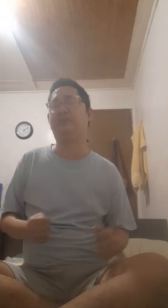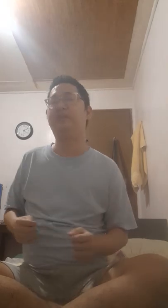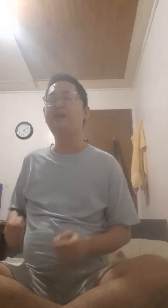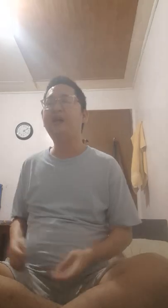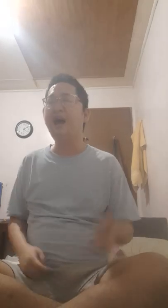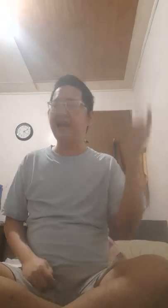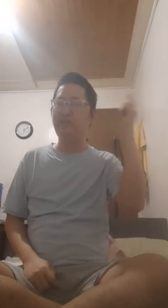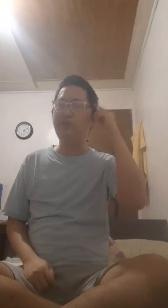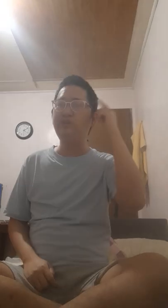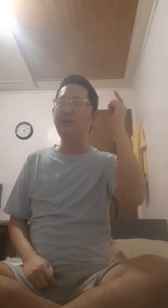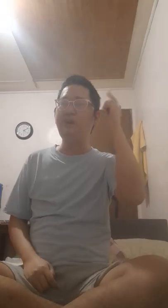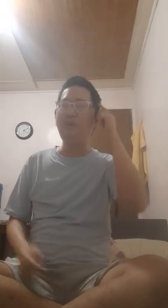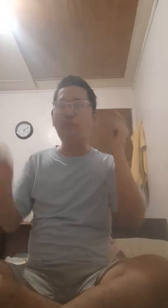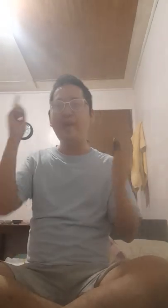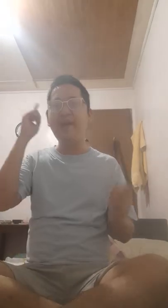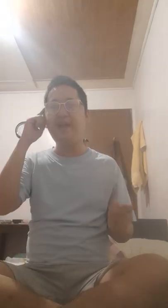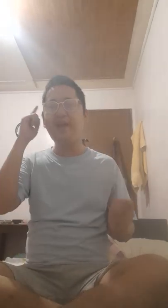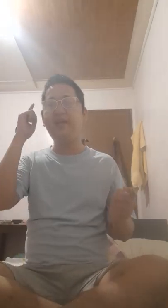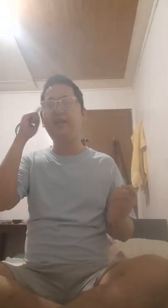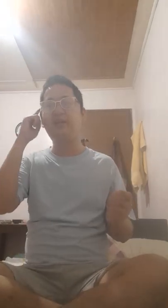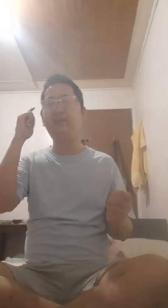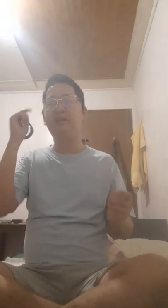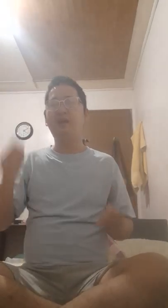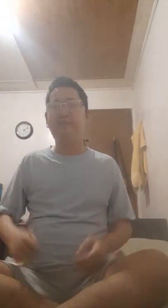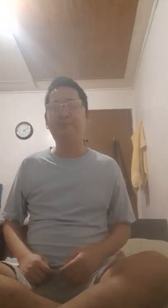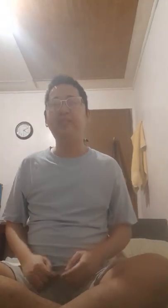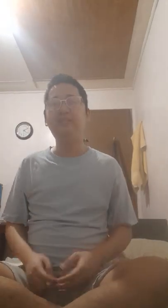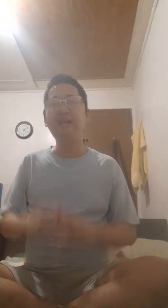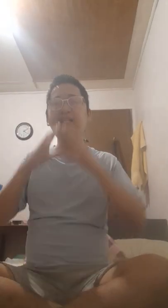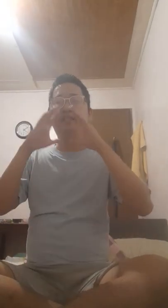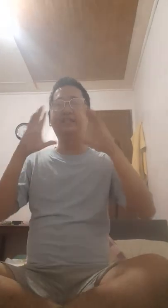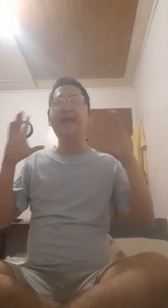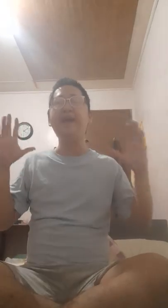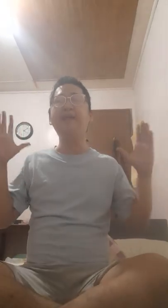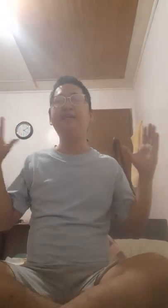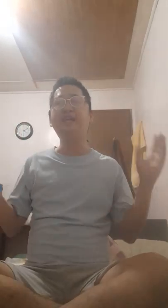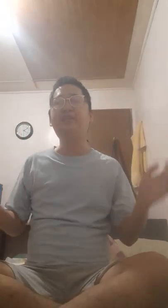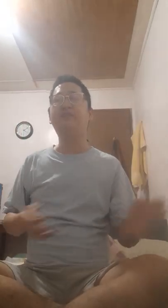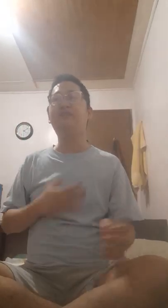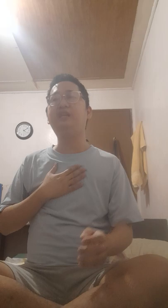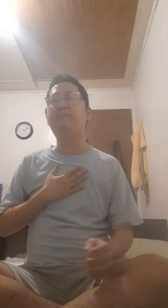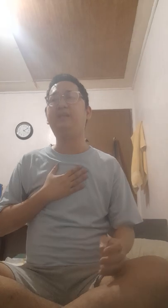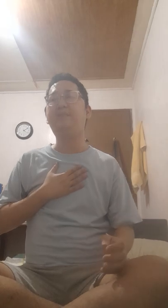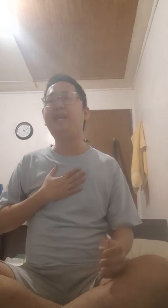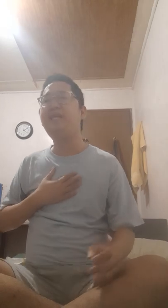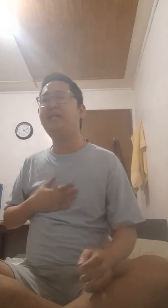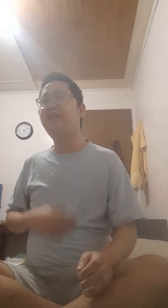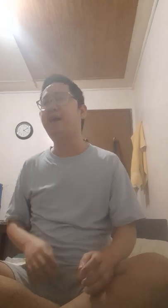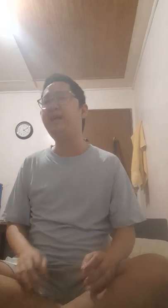I don't know where But just saying it couldn't even make it happen